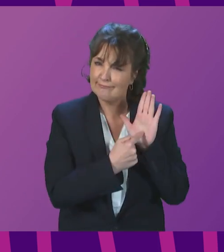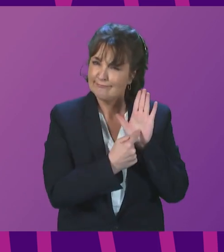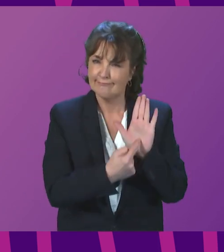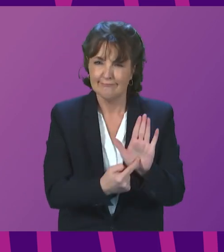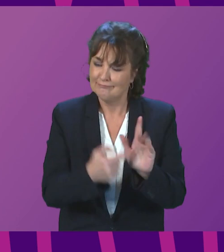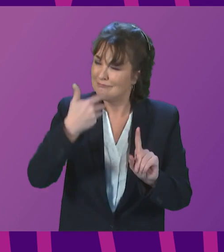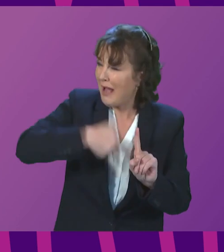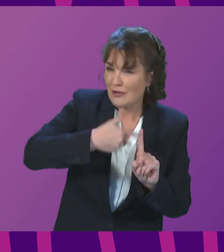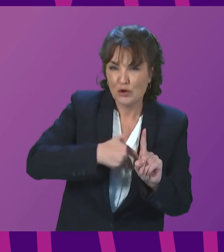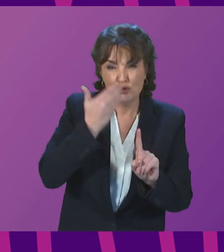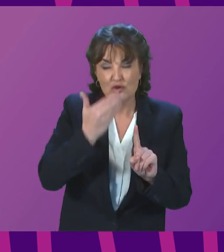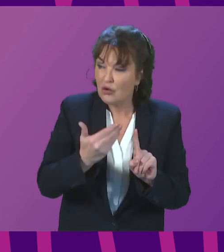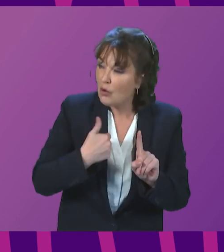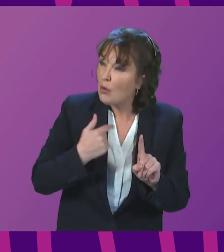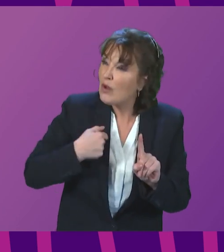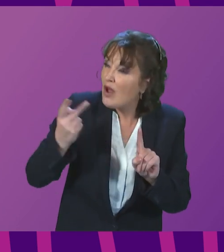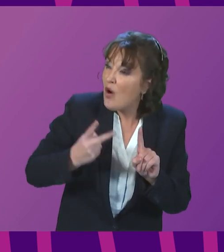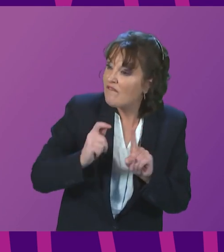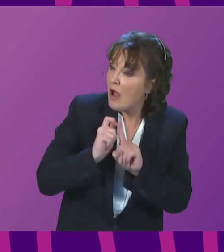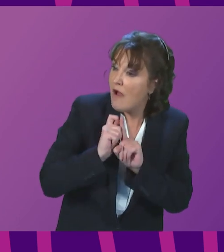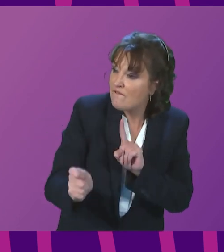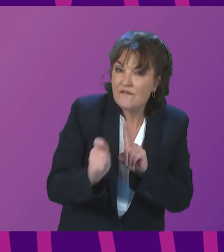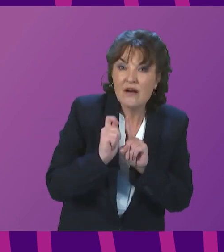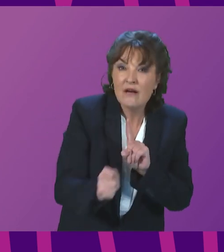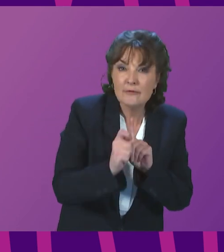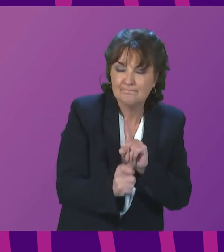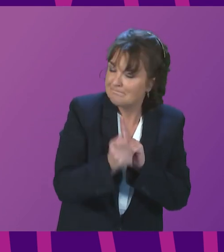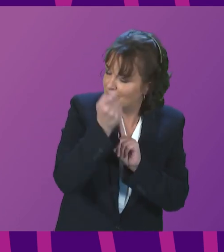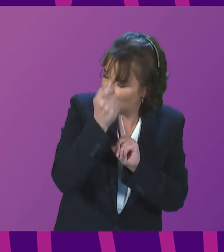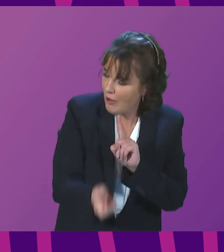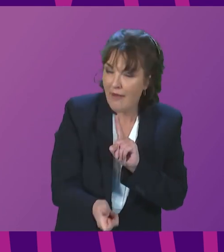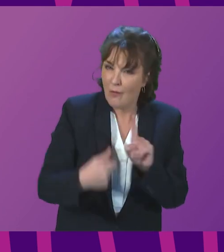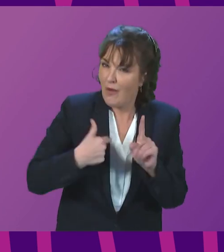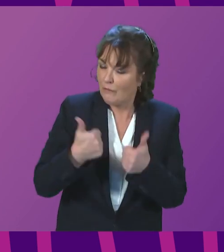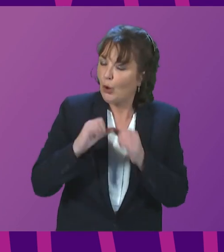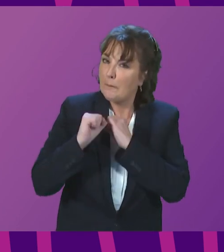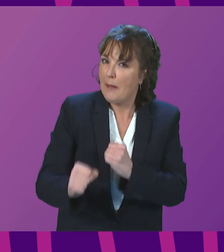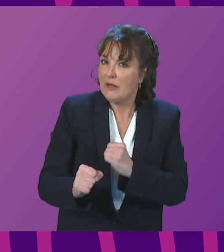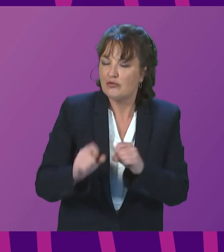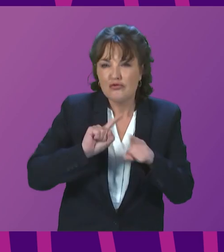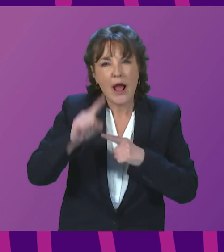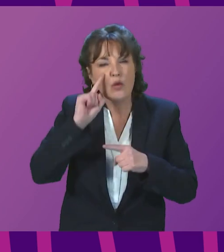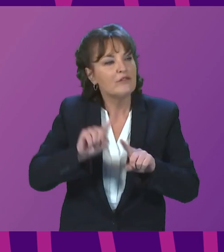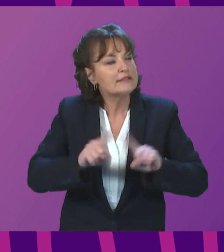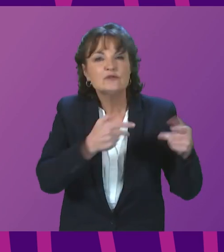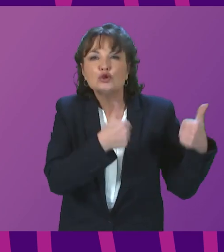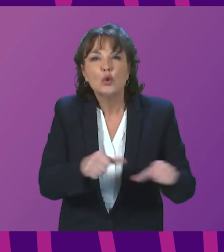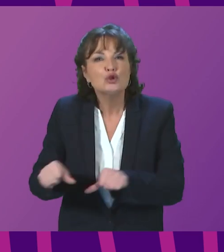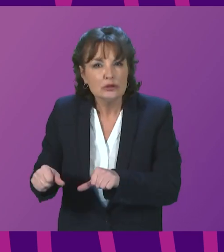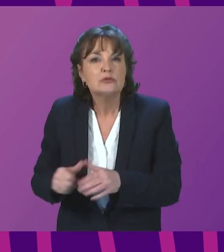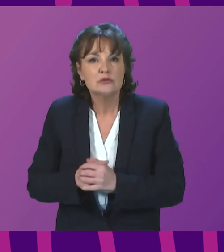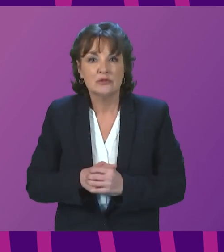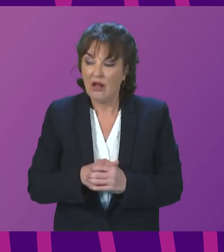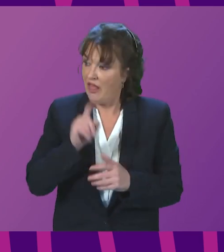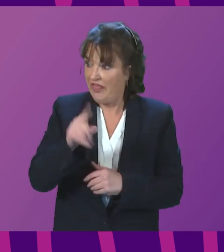those agencies that we have responsibility for. I think that commitment is important. I think that commitment is important across a whole